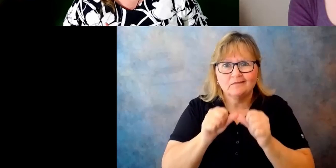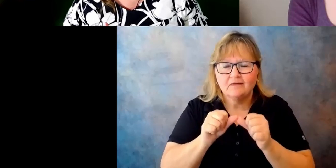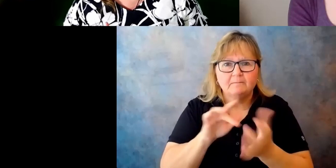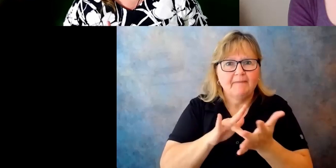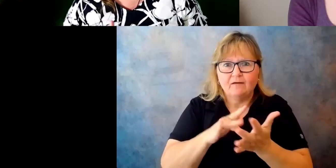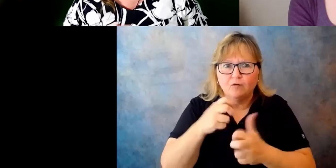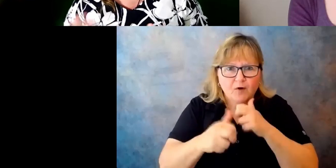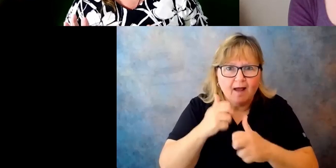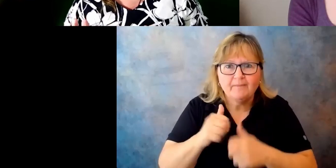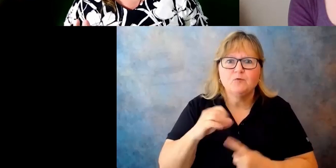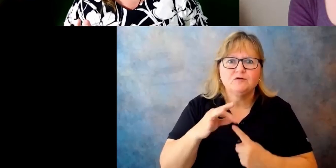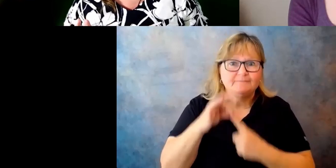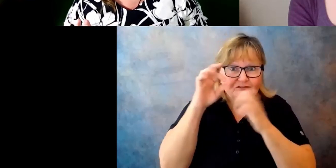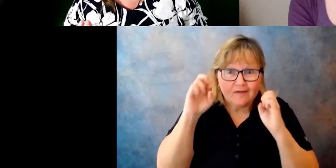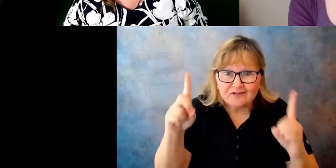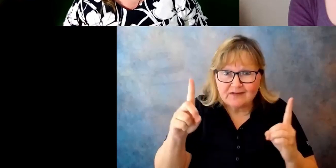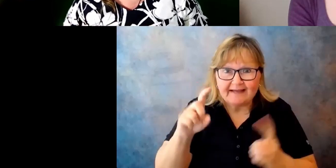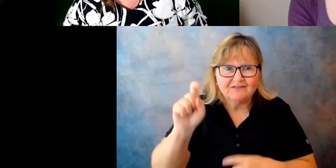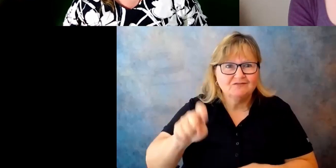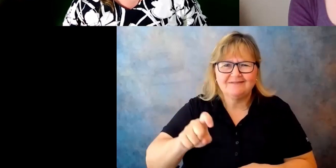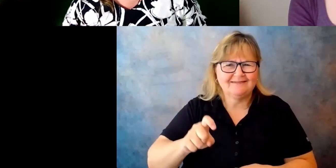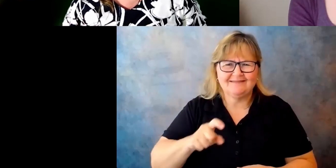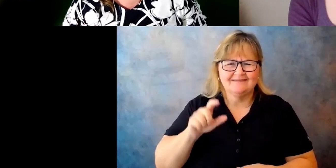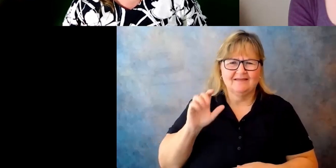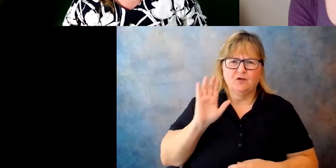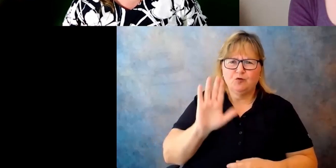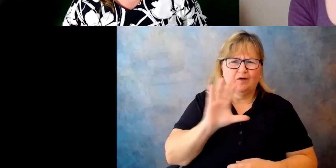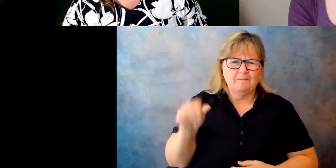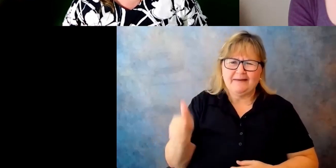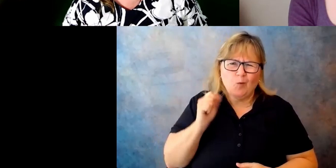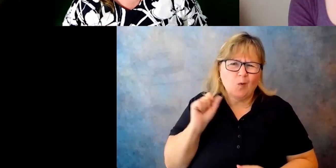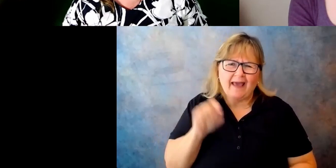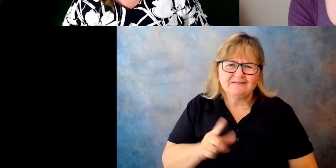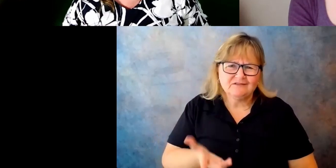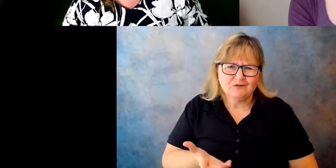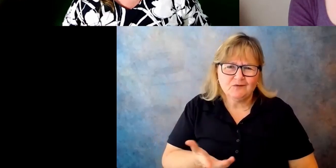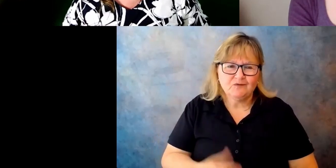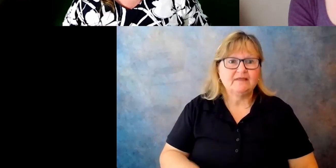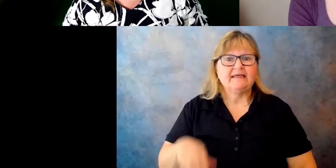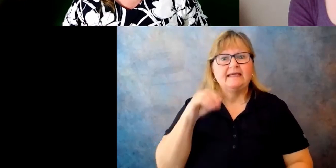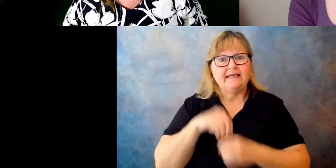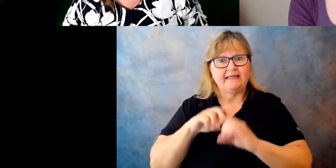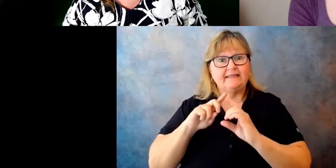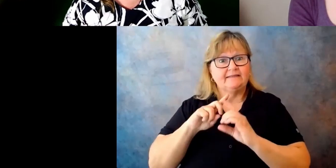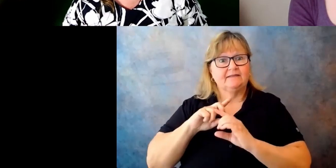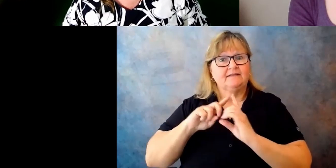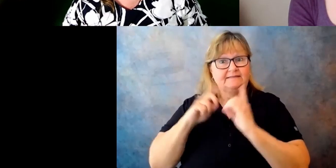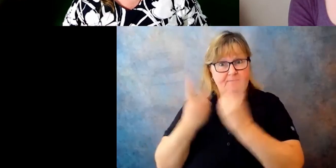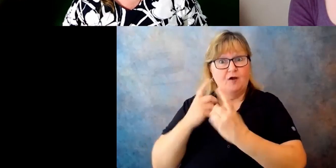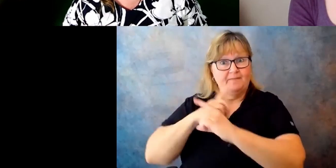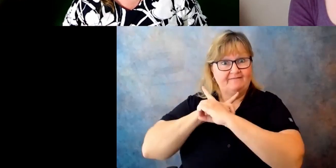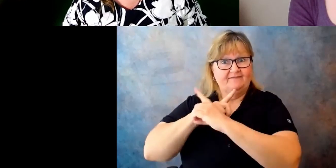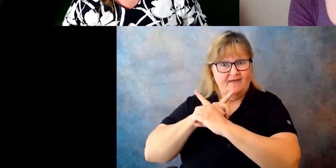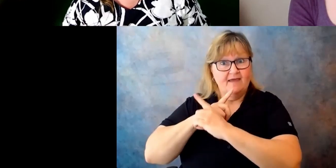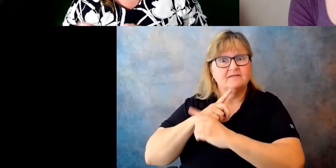education needs. They're not going to even ask you in the department of defense. It costs a lot of money to